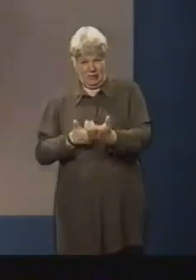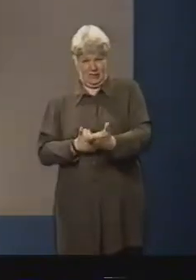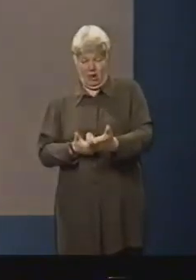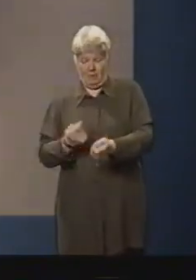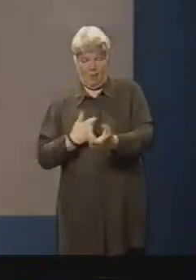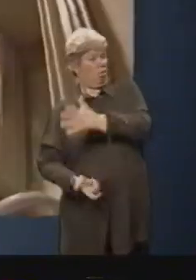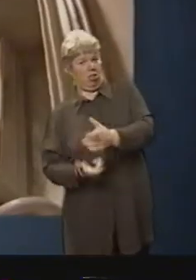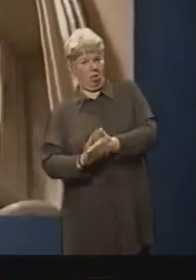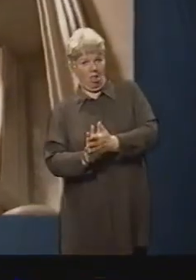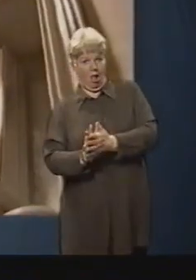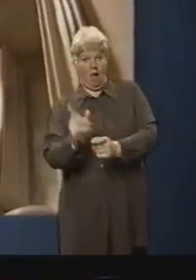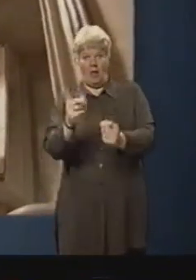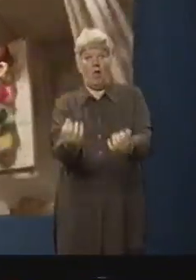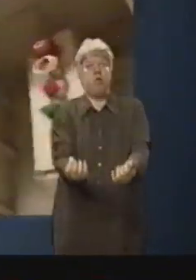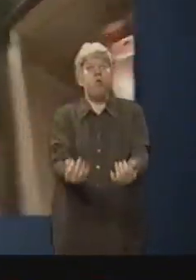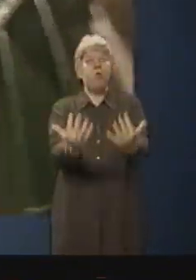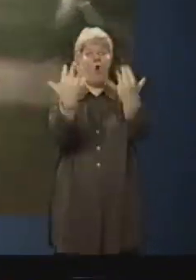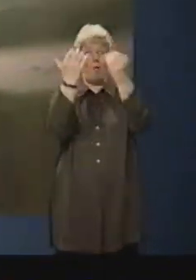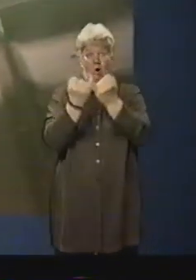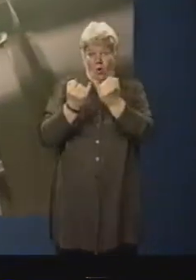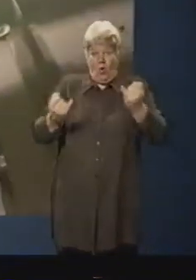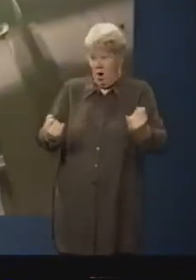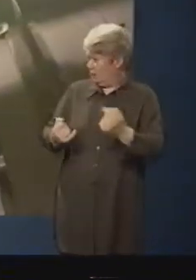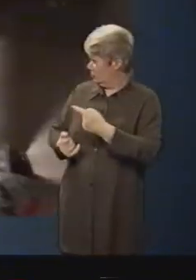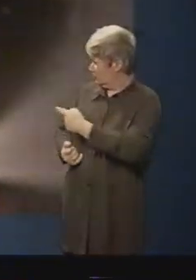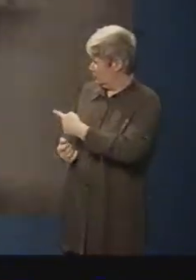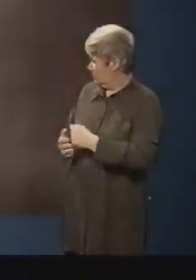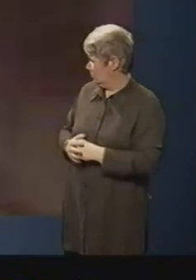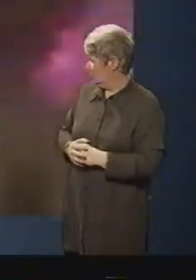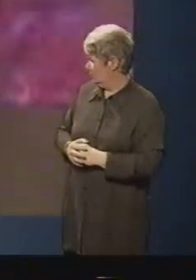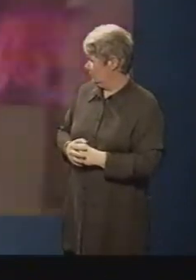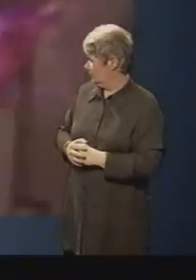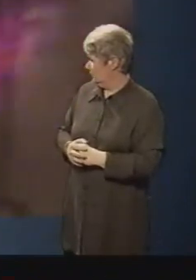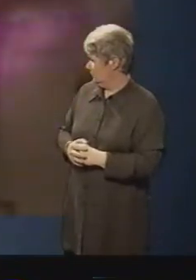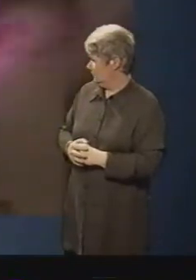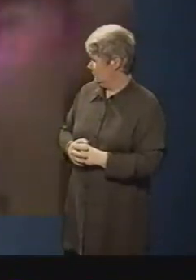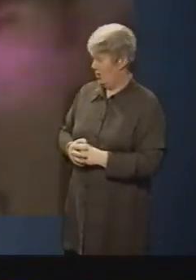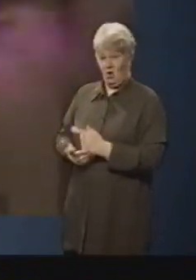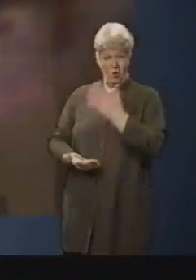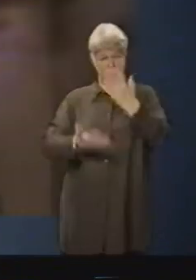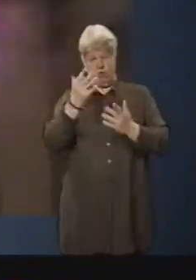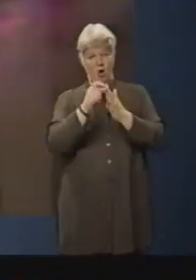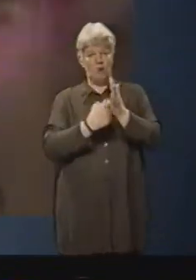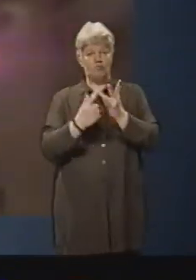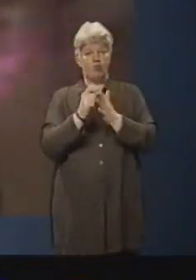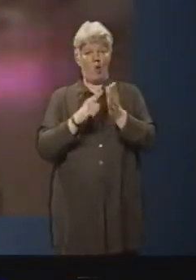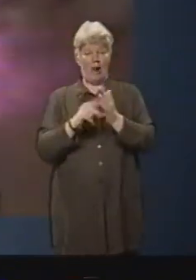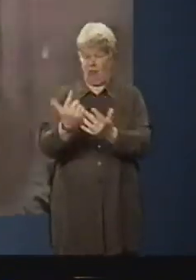lose my grip. Suddenly the gas, fueling the fire, is turned up and pink propane flames shoot out.